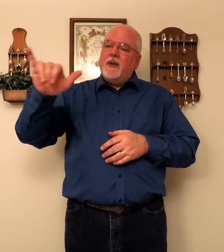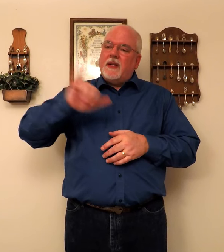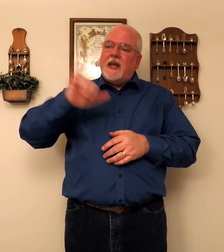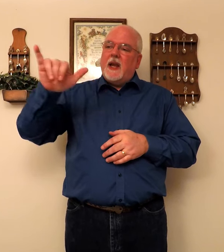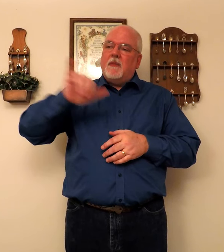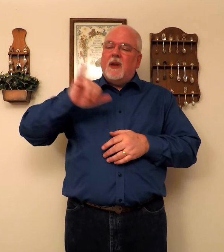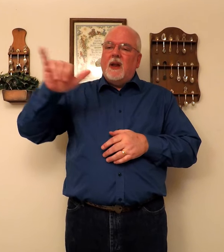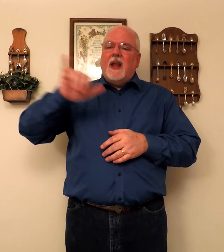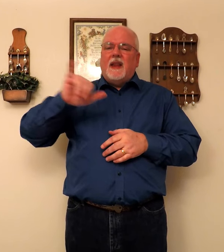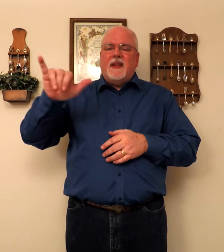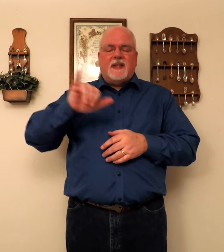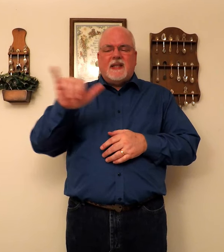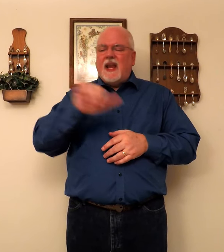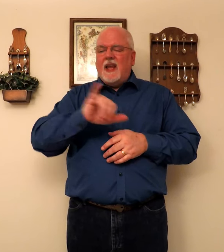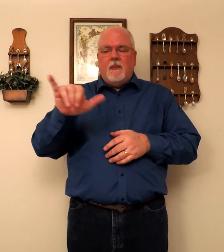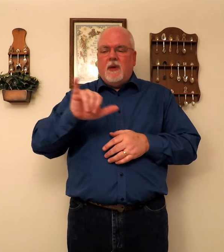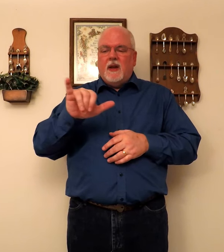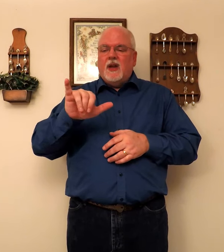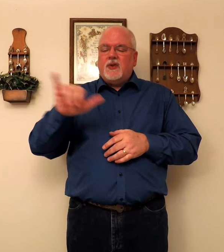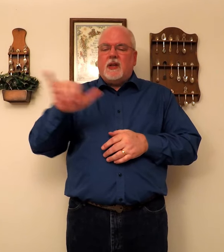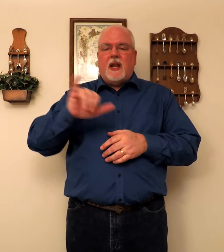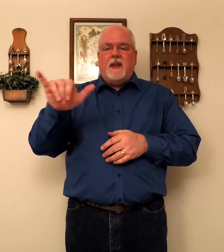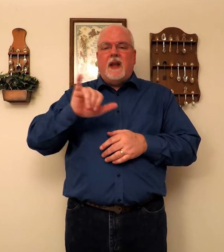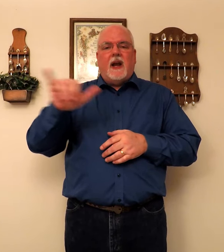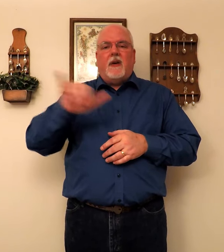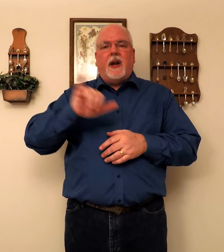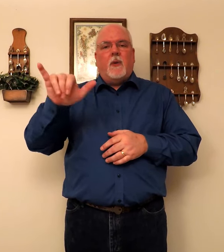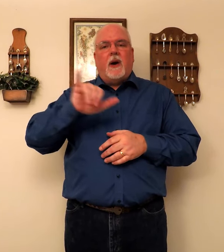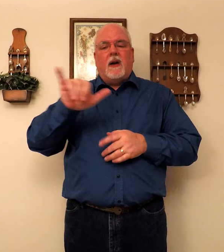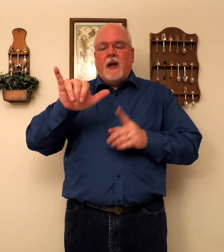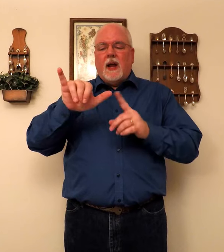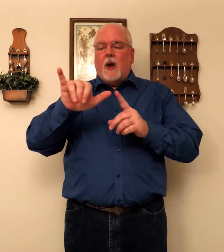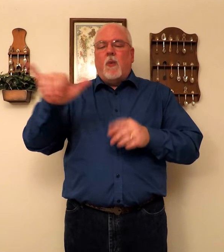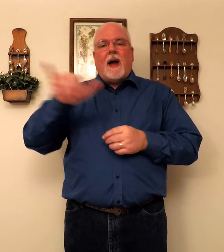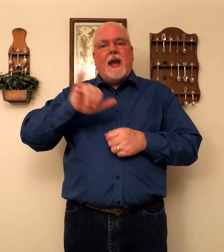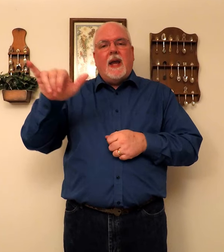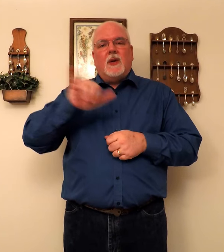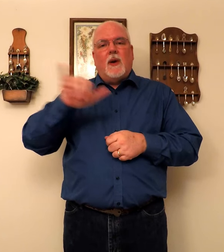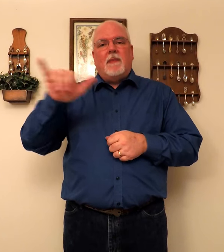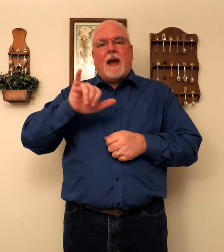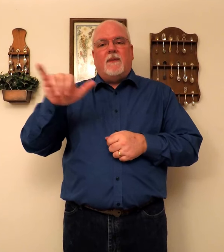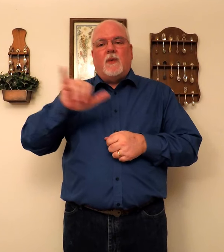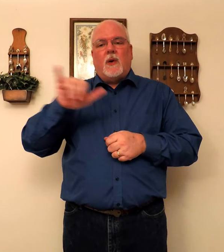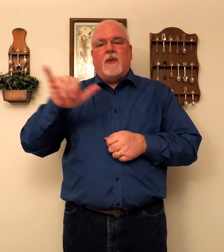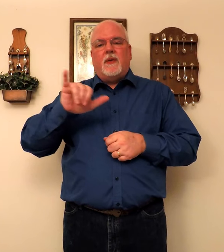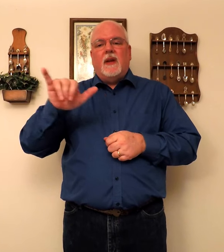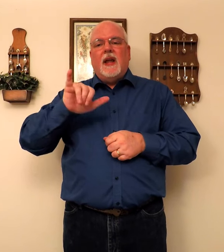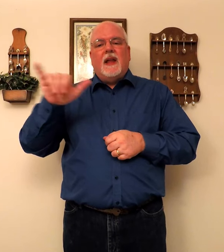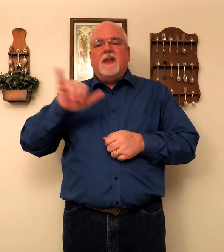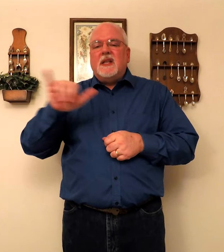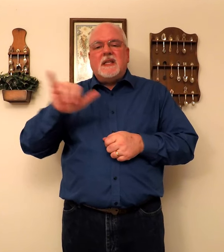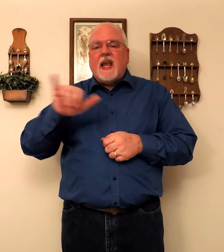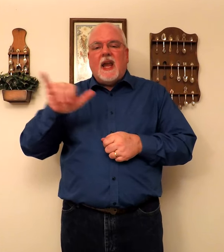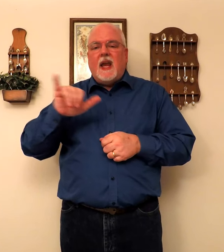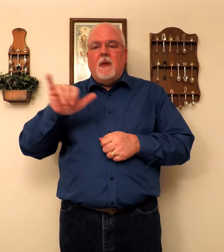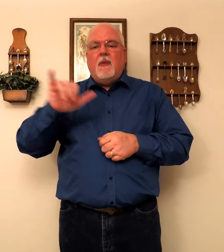do the same. The same. Just in the air anywhere. The white hand going back and forth. The same.